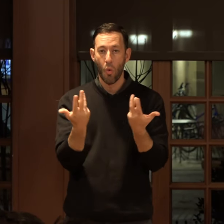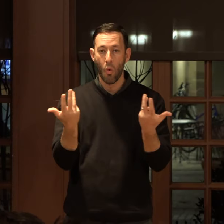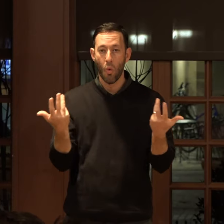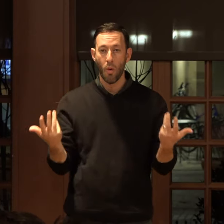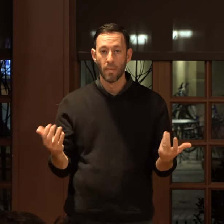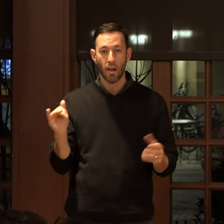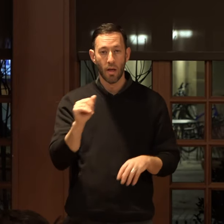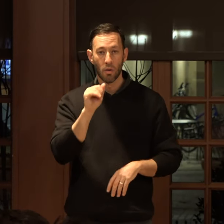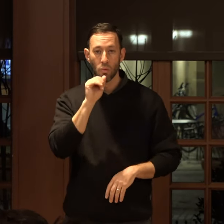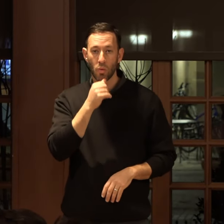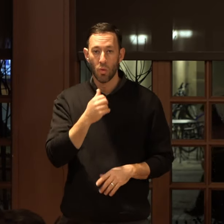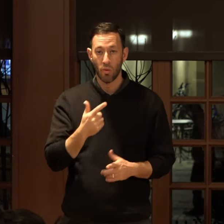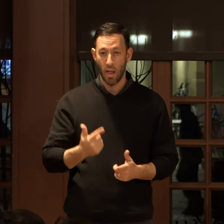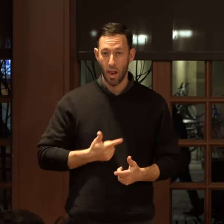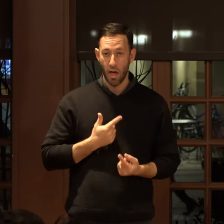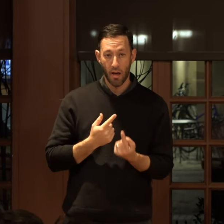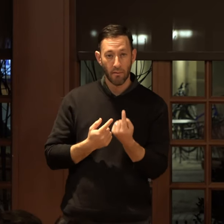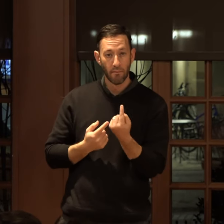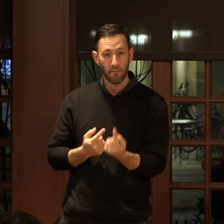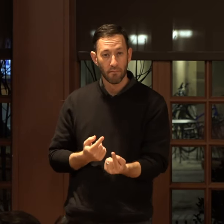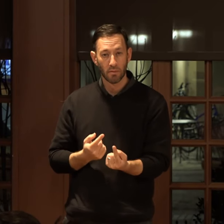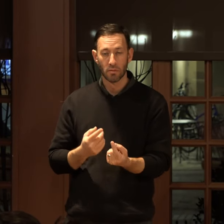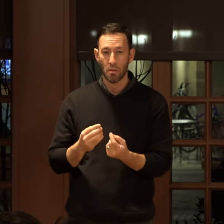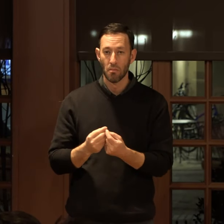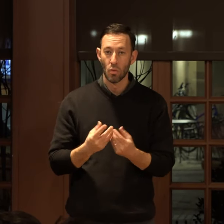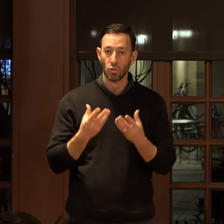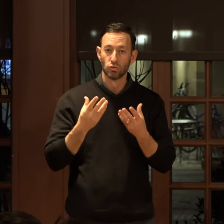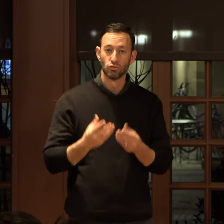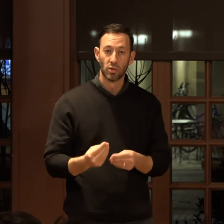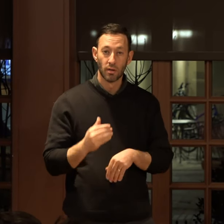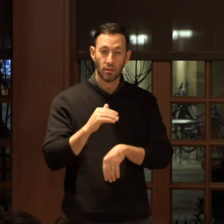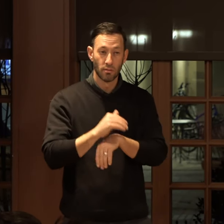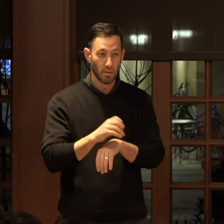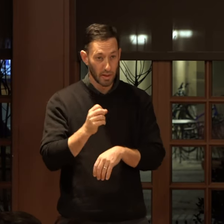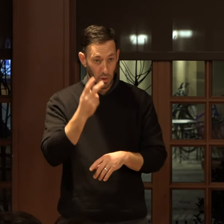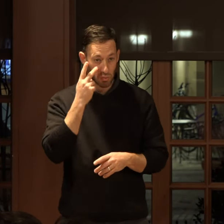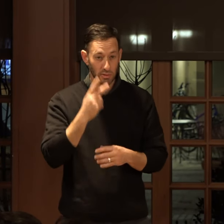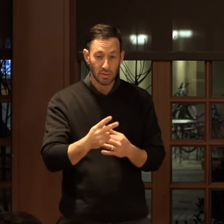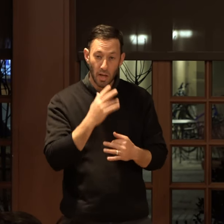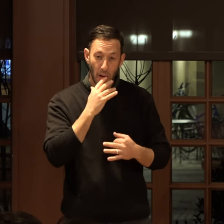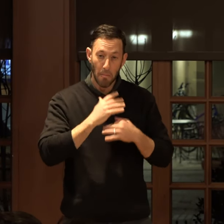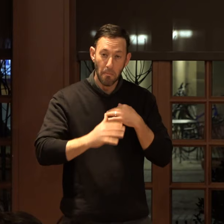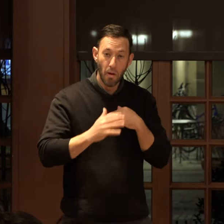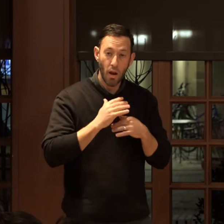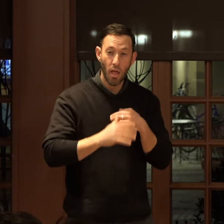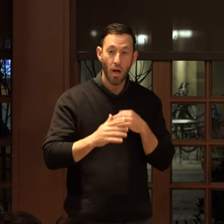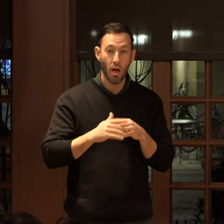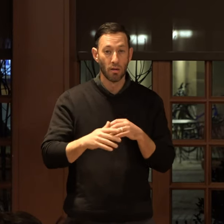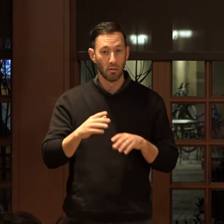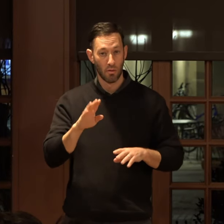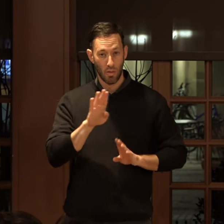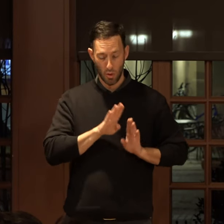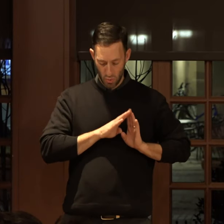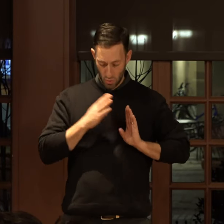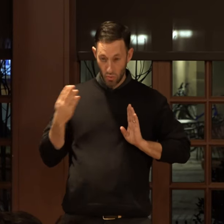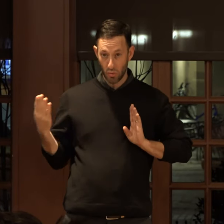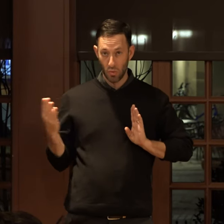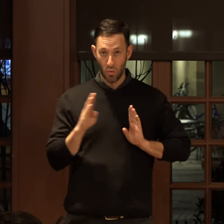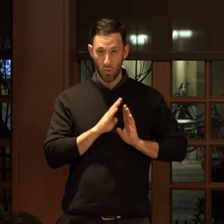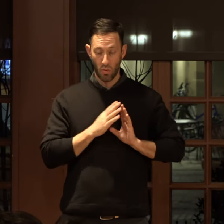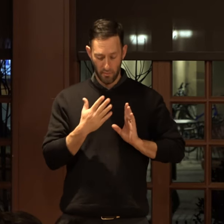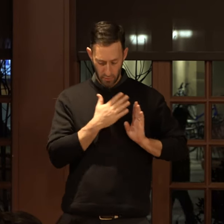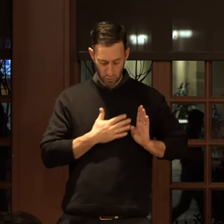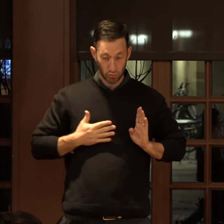where this small life left an even gentler night. Can you see its blood cross the door of my chest like a promise?